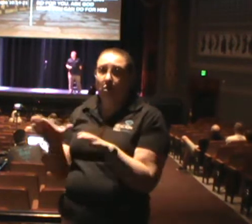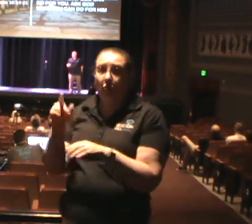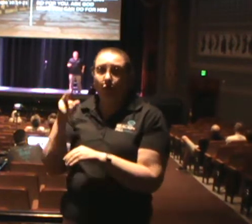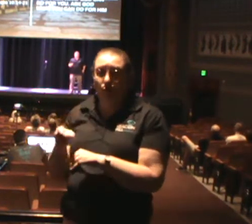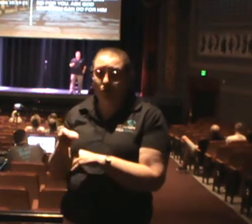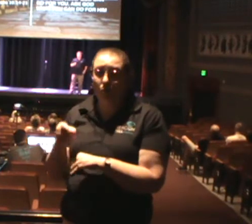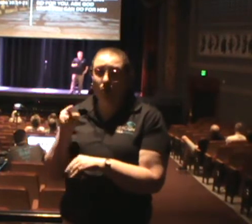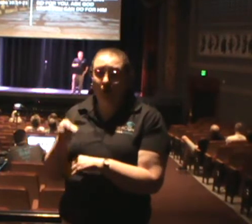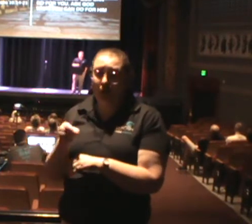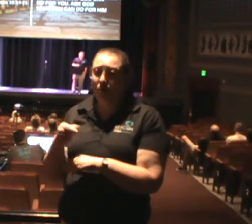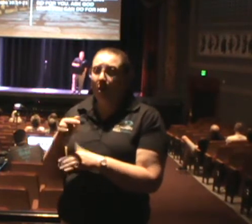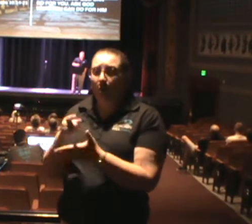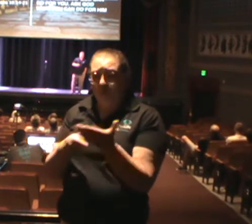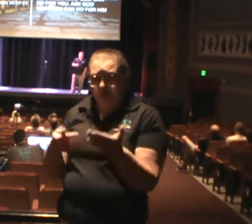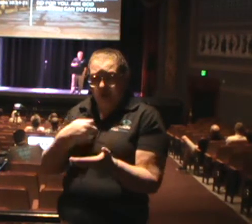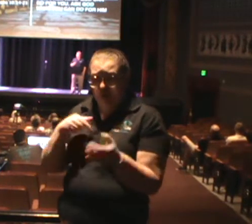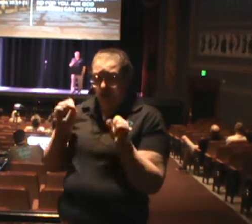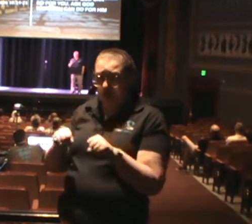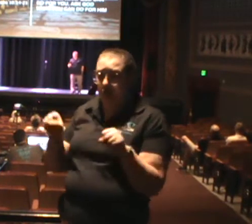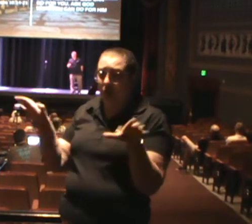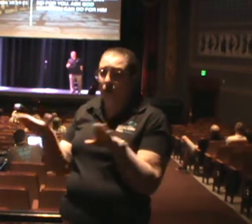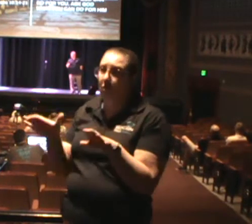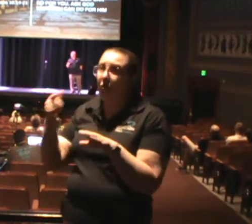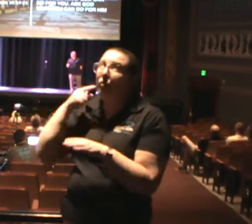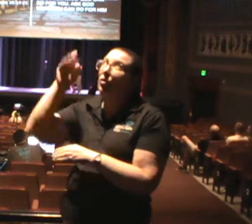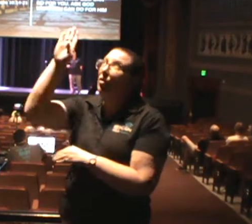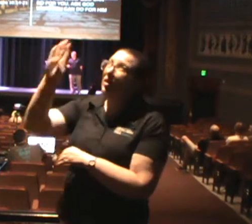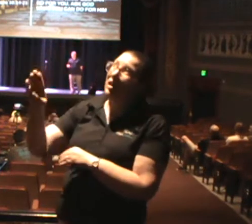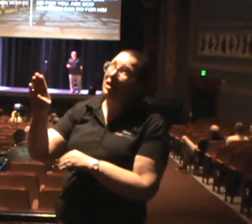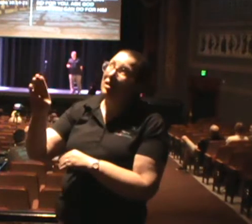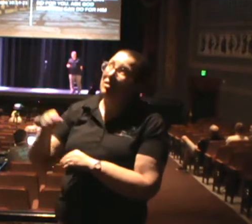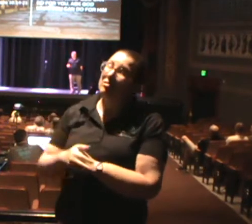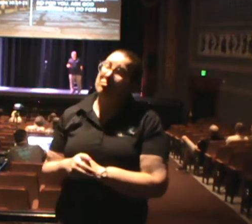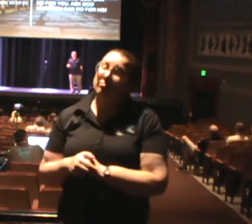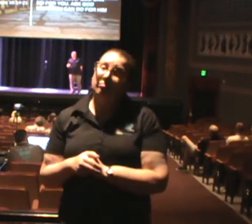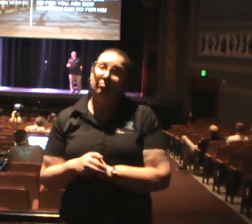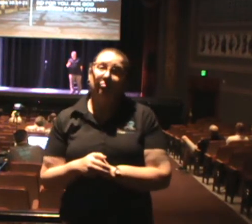See, excuses, church, are just disobedience in disguise.